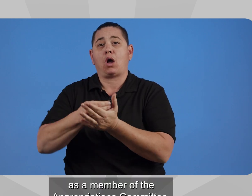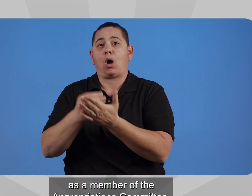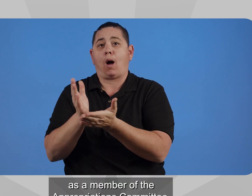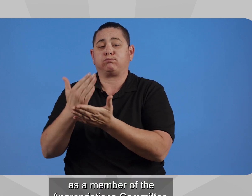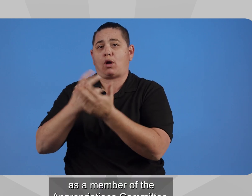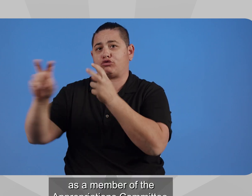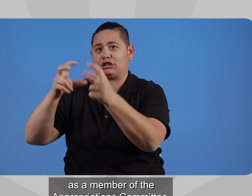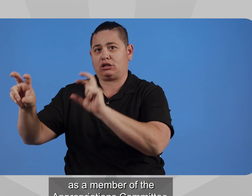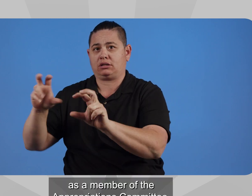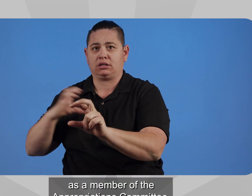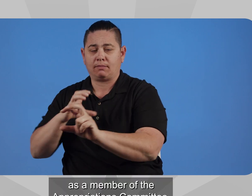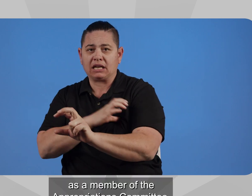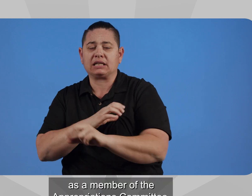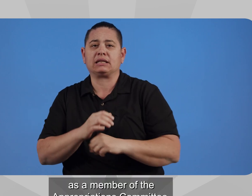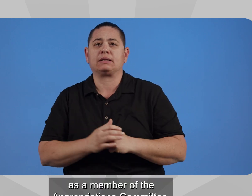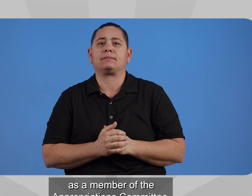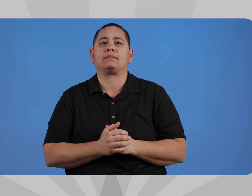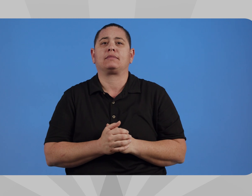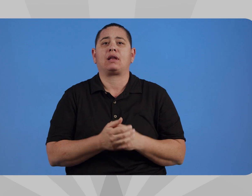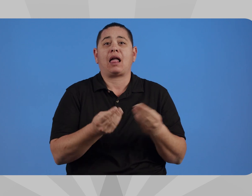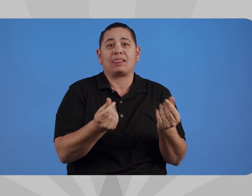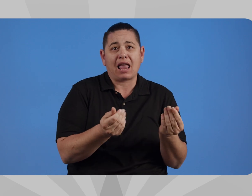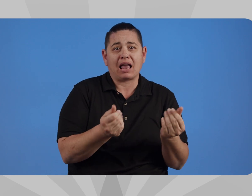as a member of the Appropriations Committee,